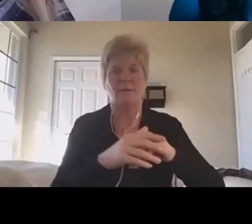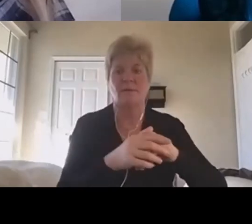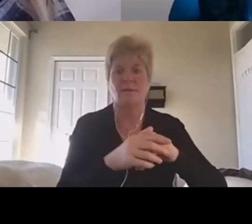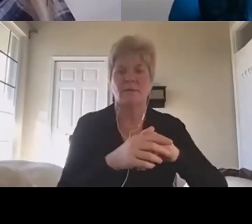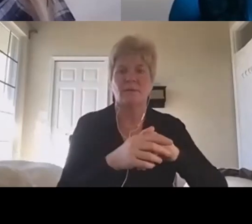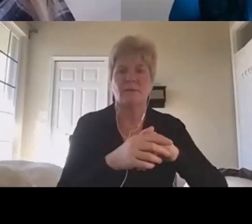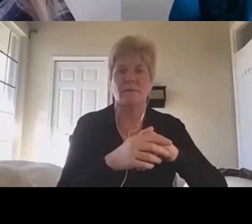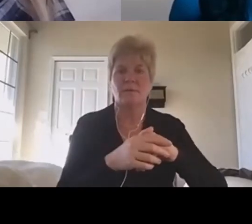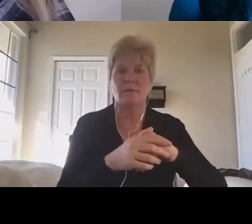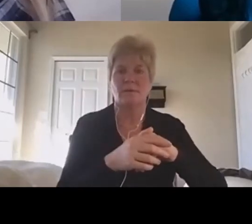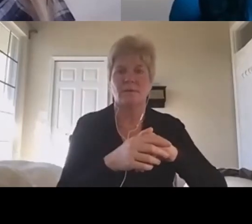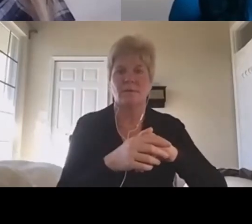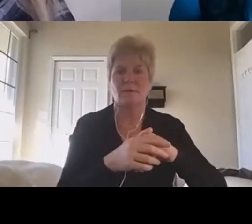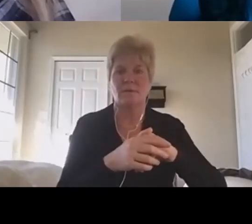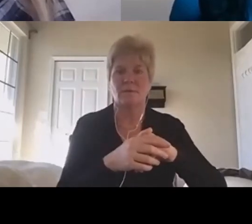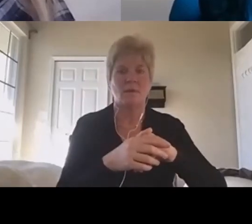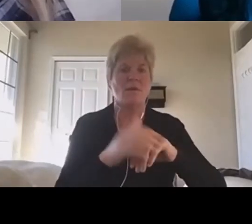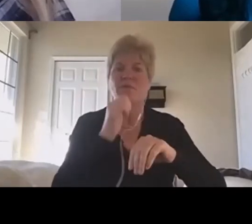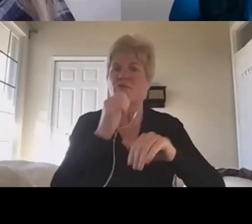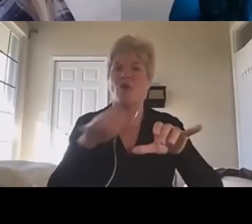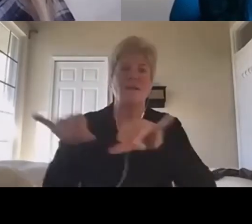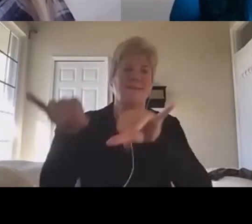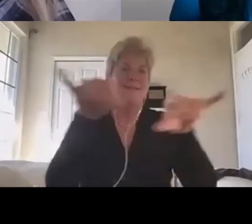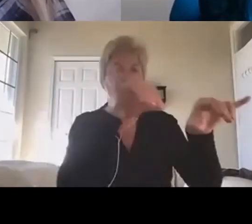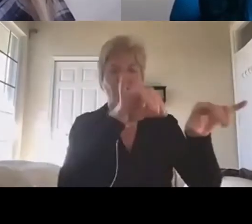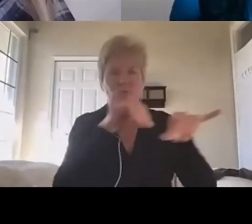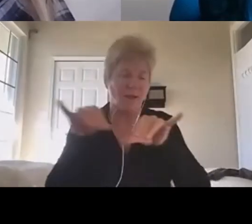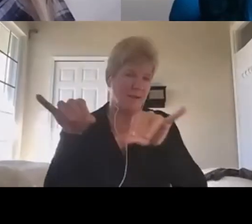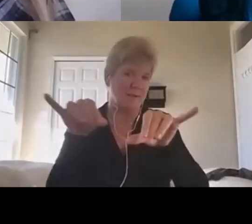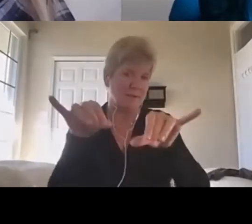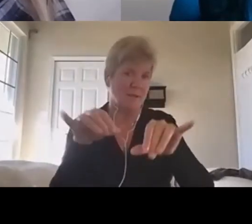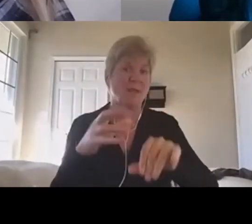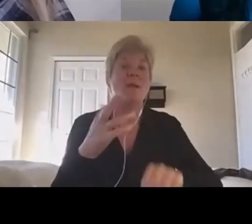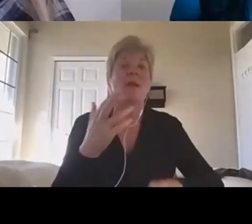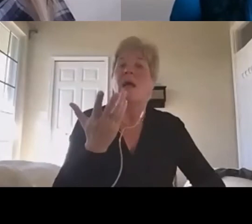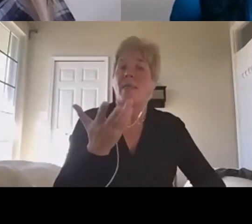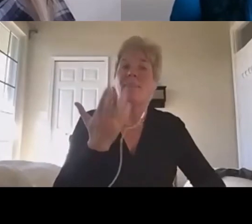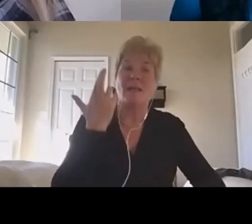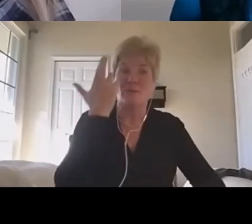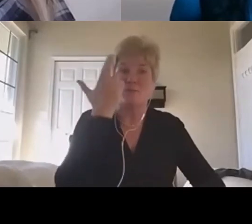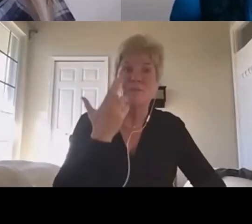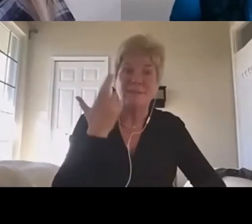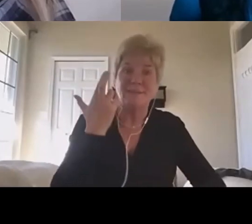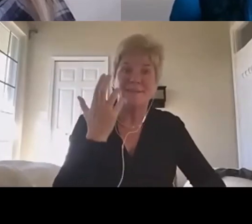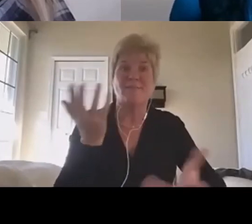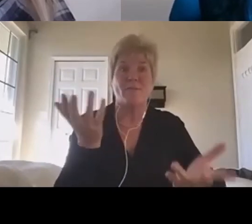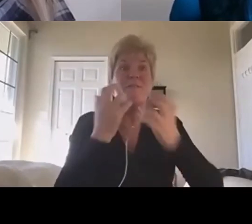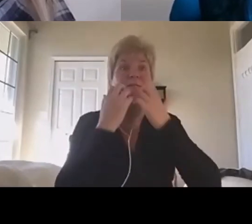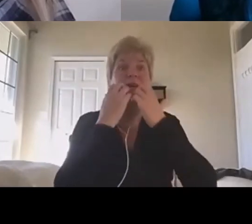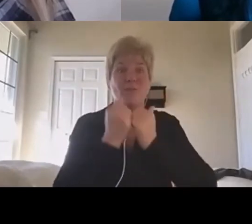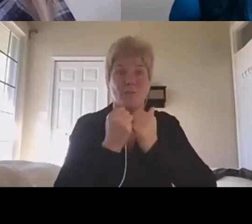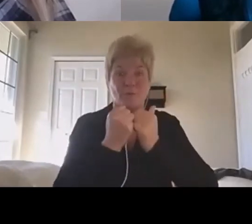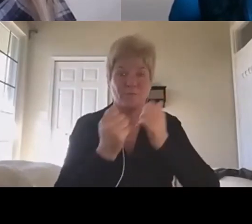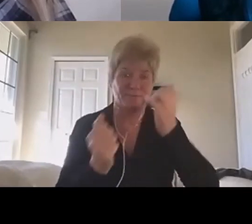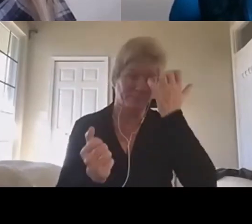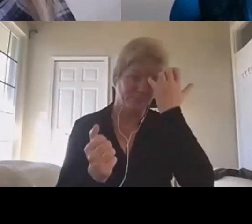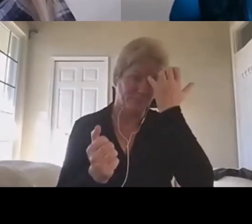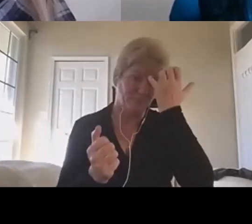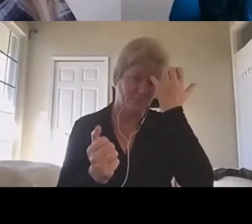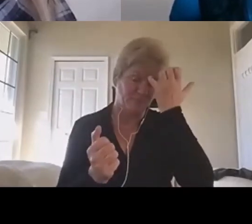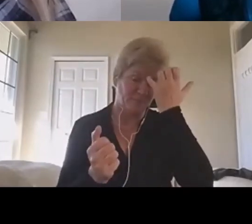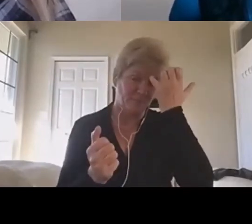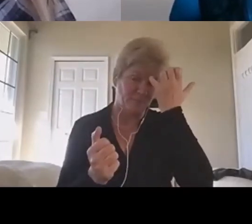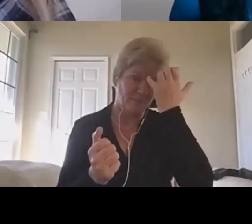standardized, which is why they're so valuable. Right? So what the catch